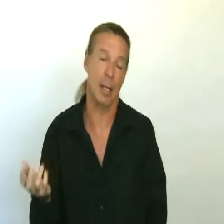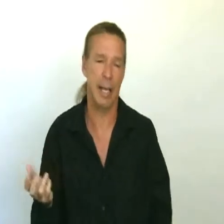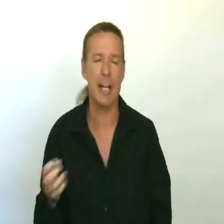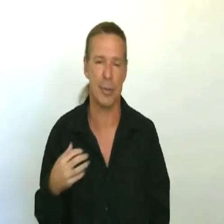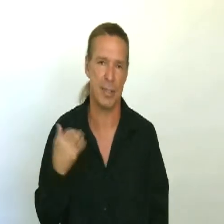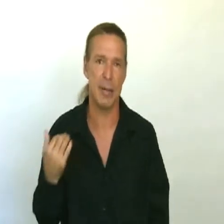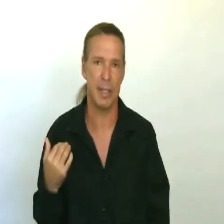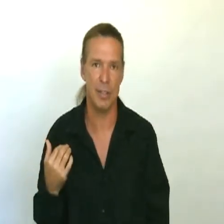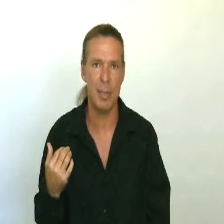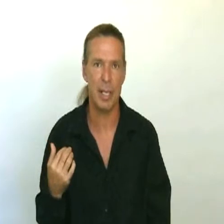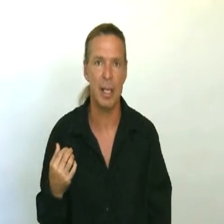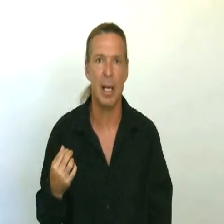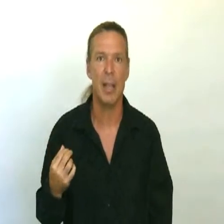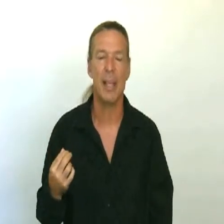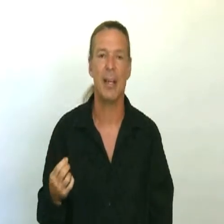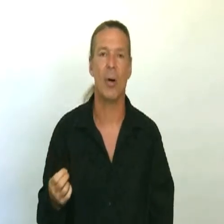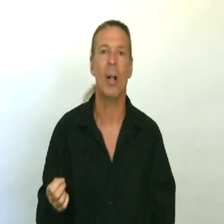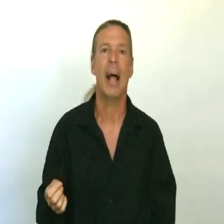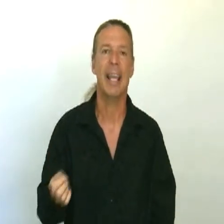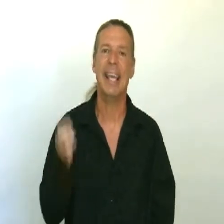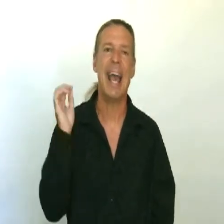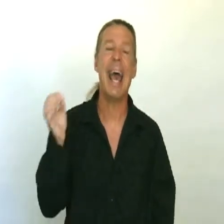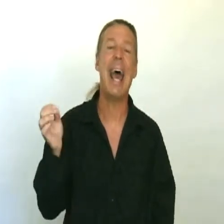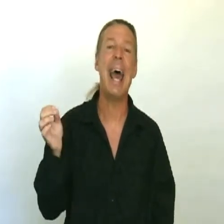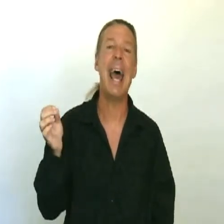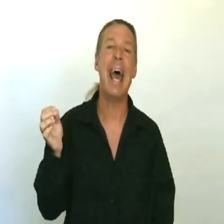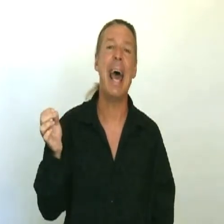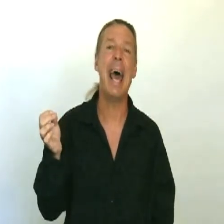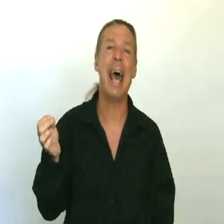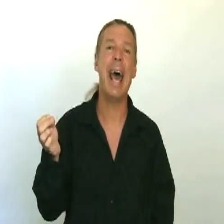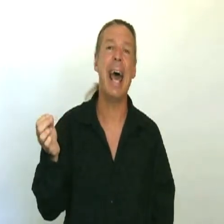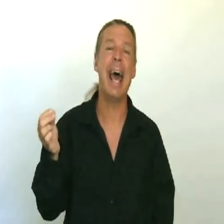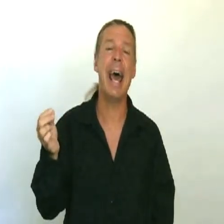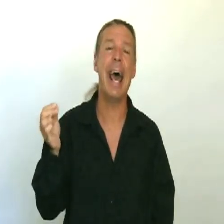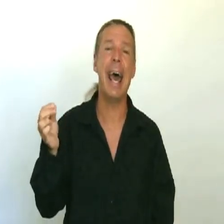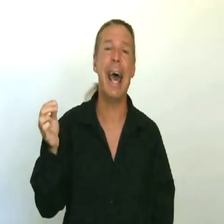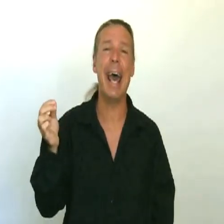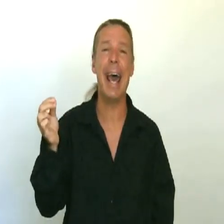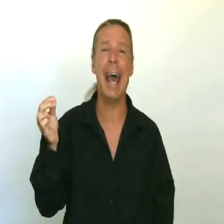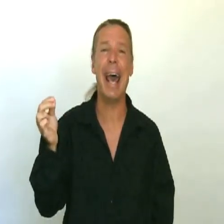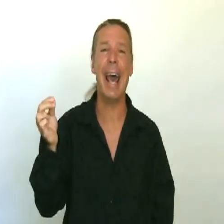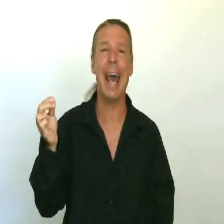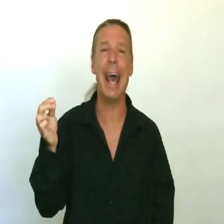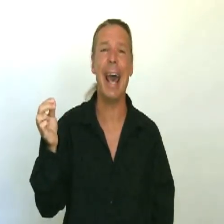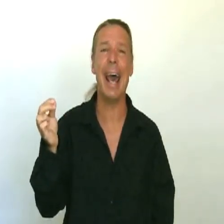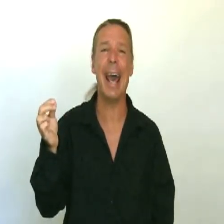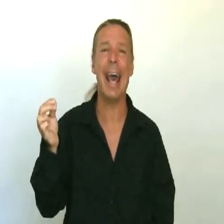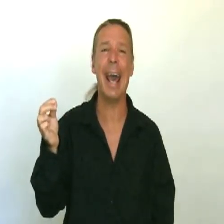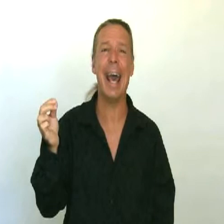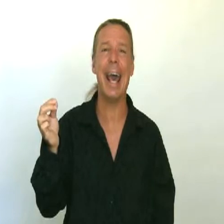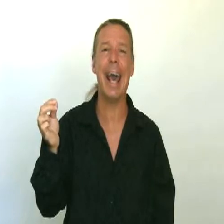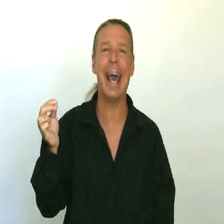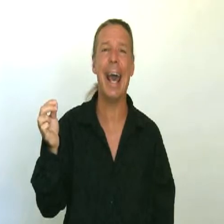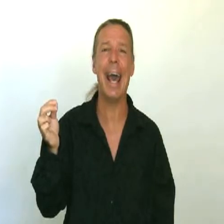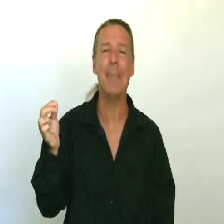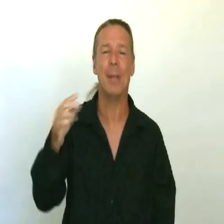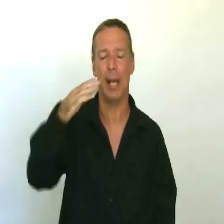unnatural sounding to me, than to go, yeah, and